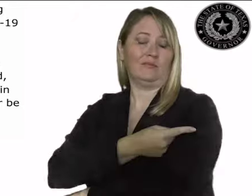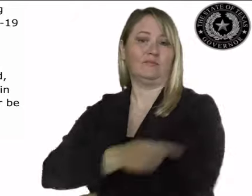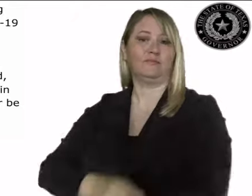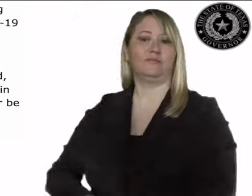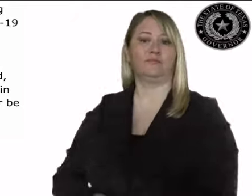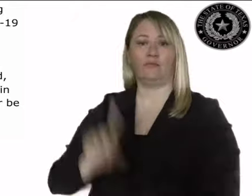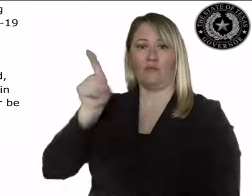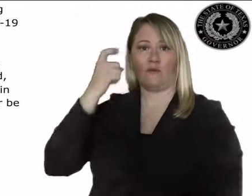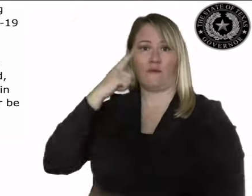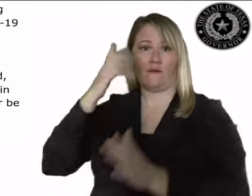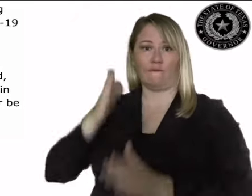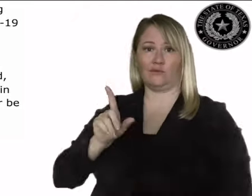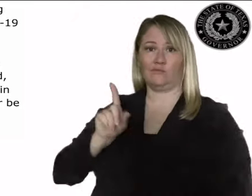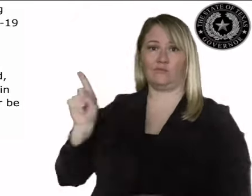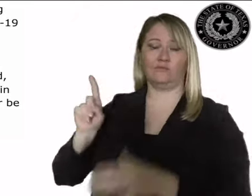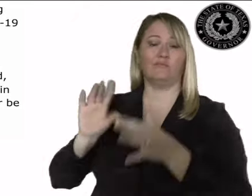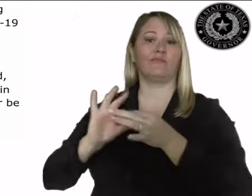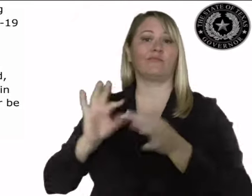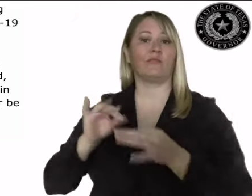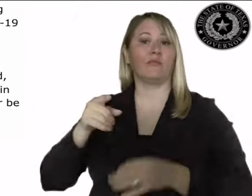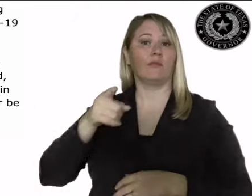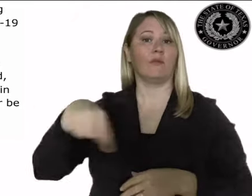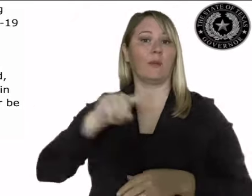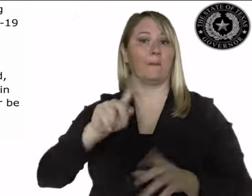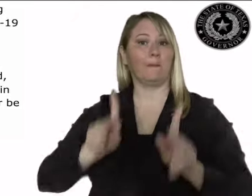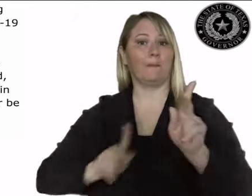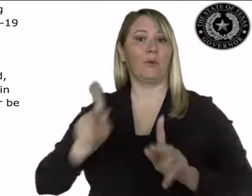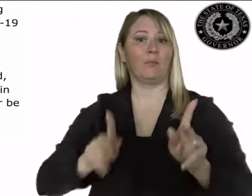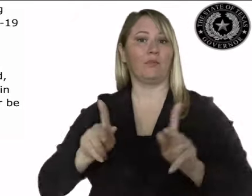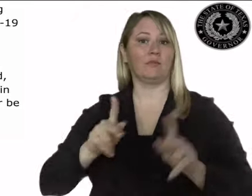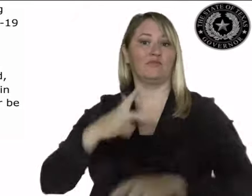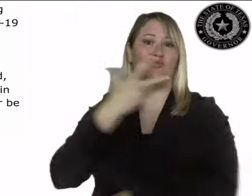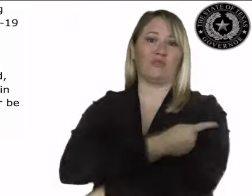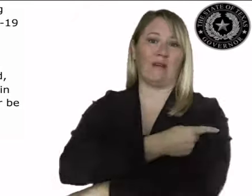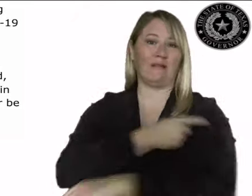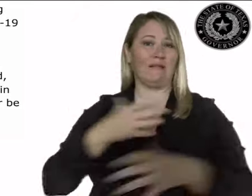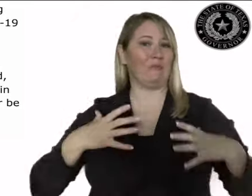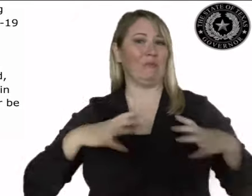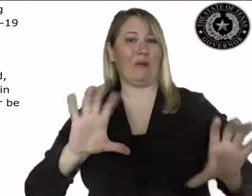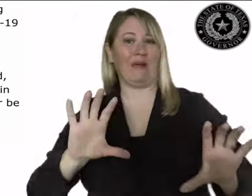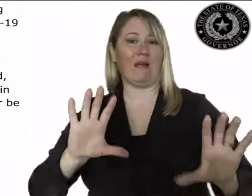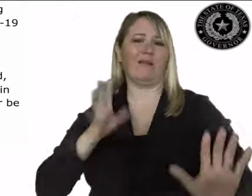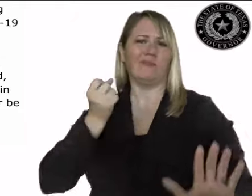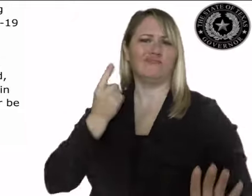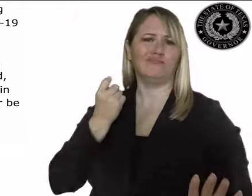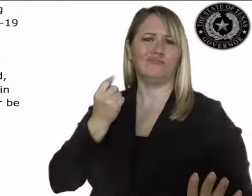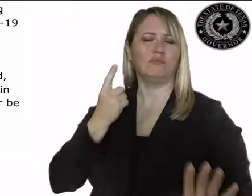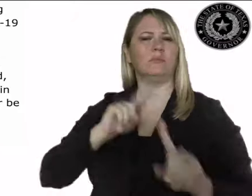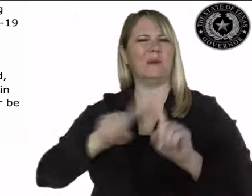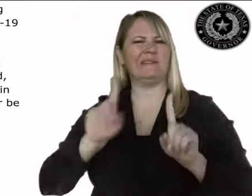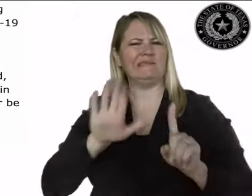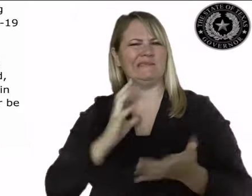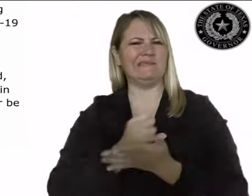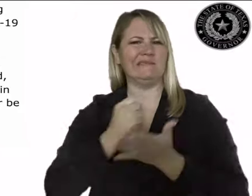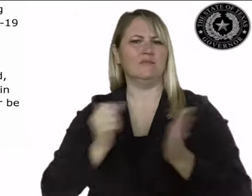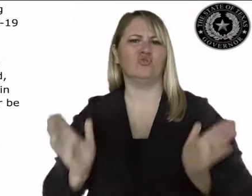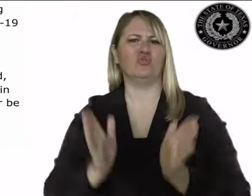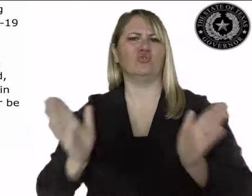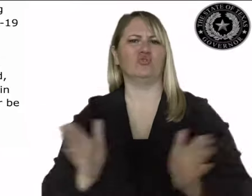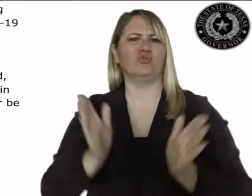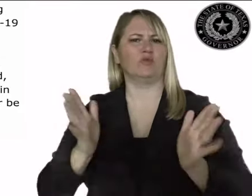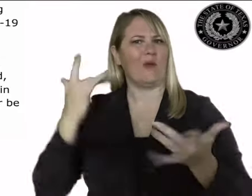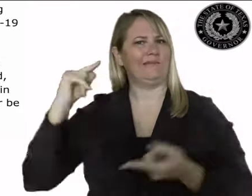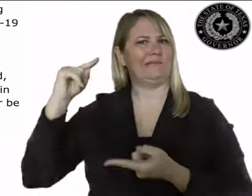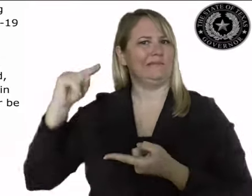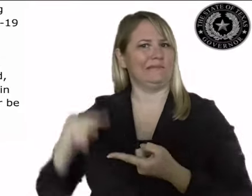authorization, while strongly encouraged, is always voluntary in Texas, is will never be mandated by the government,